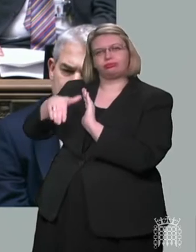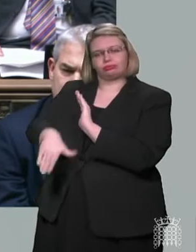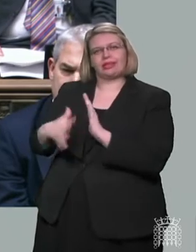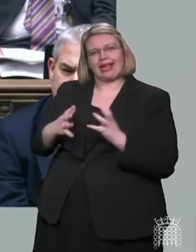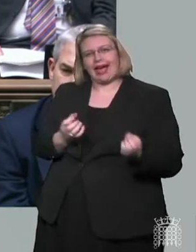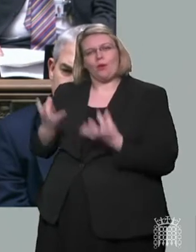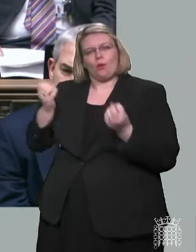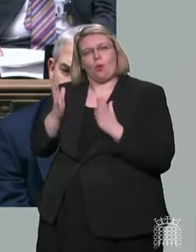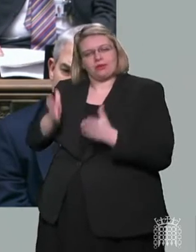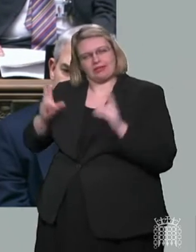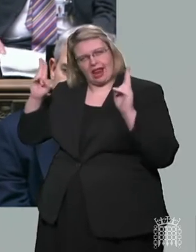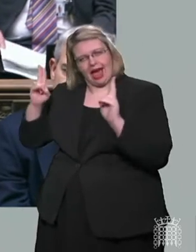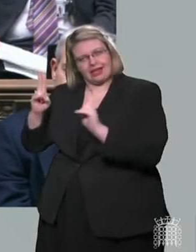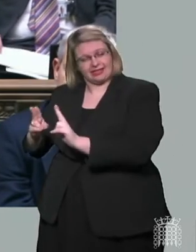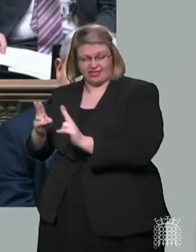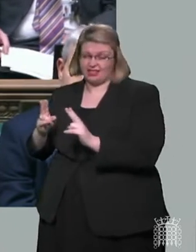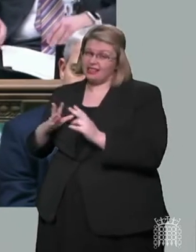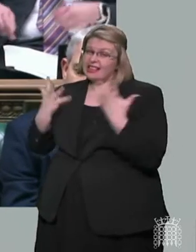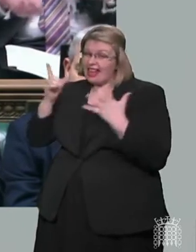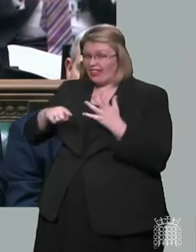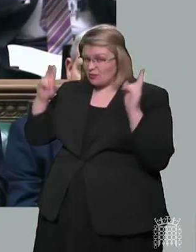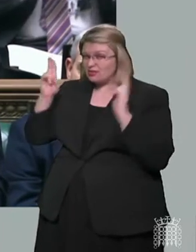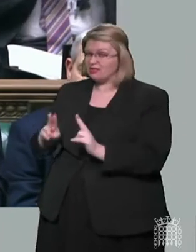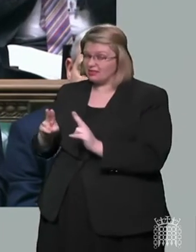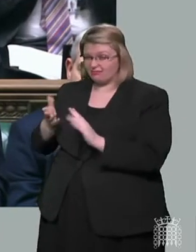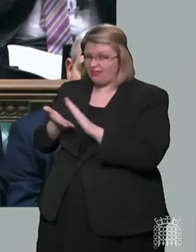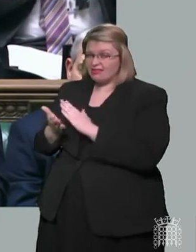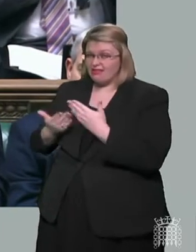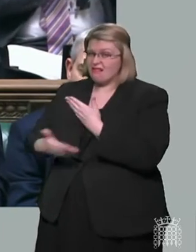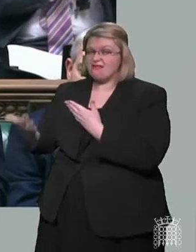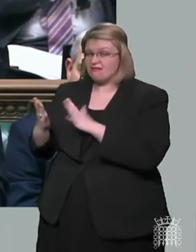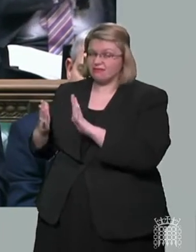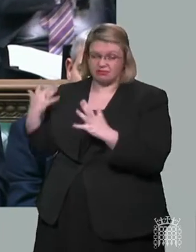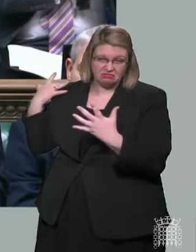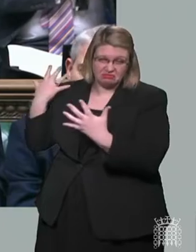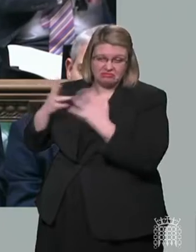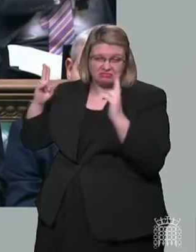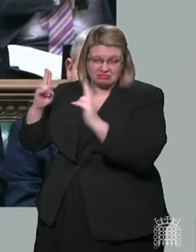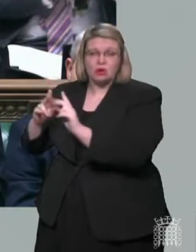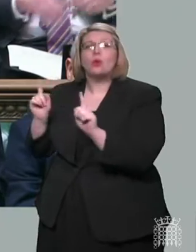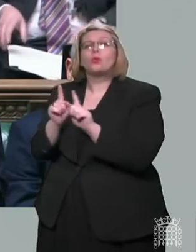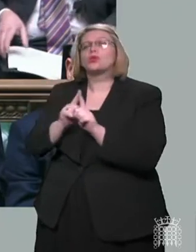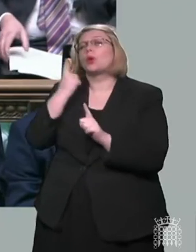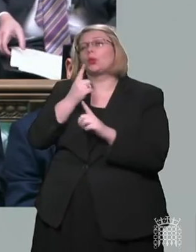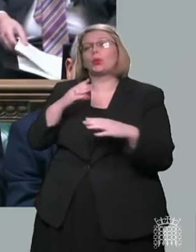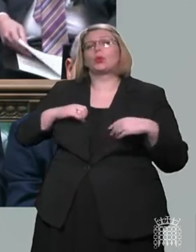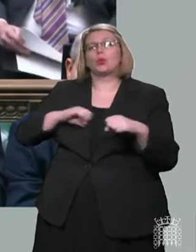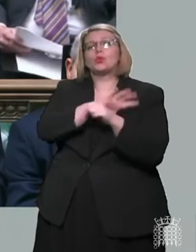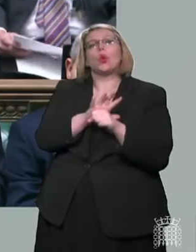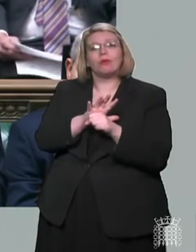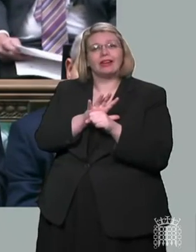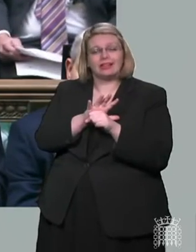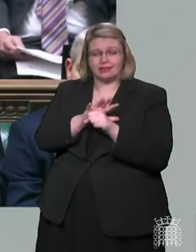fewer than 10,000 and still falling. And the link between infection and severe disease substantially weakened.